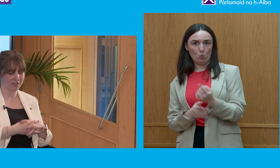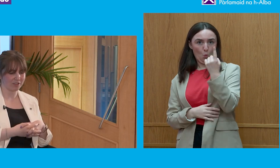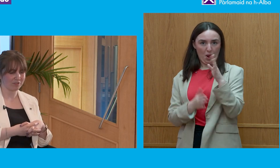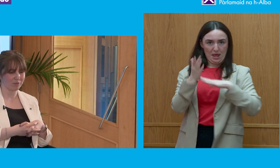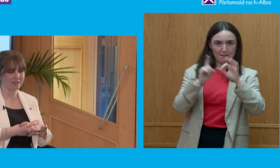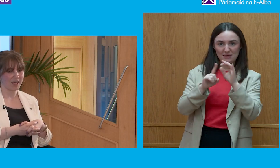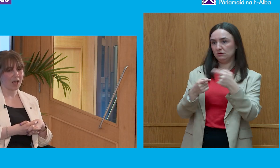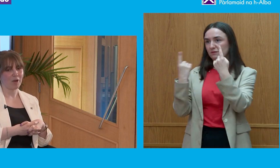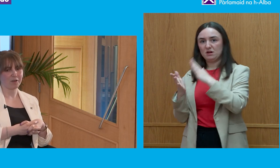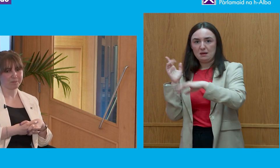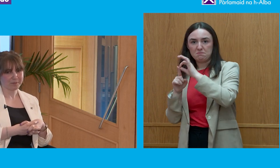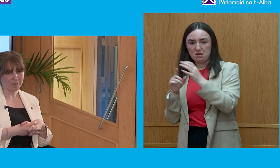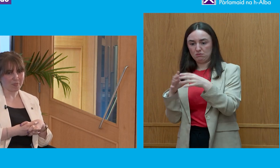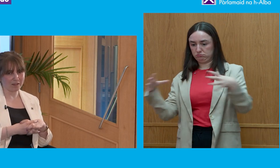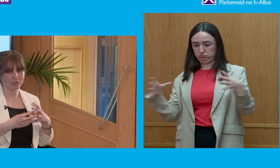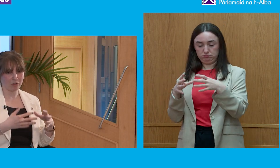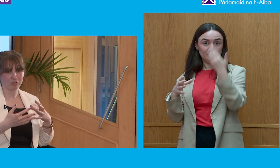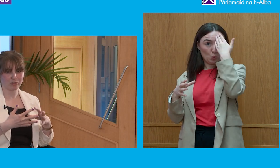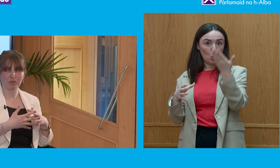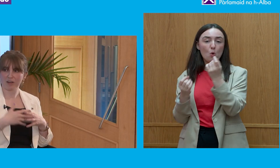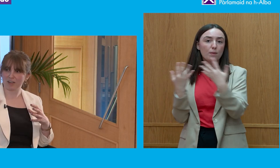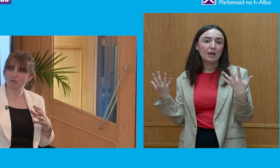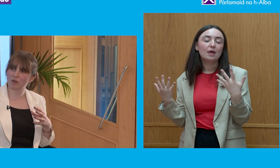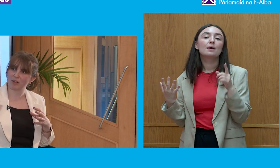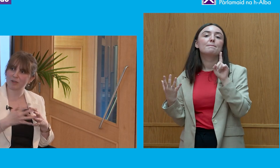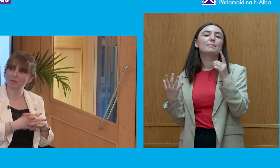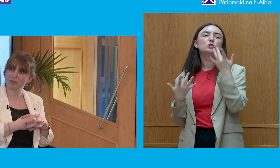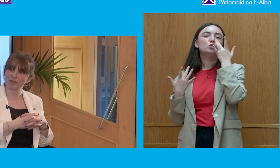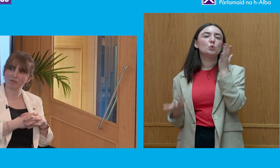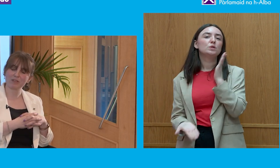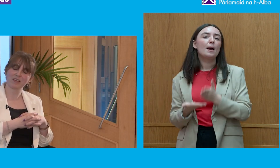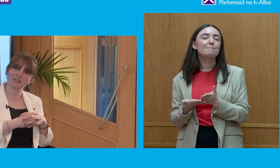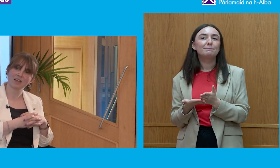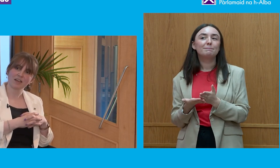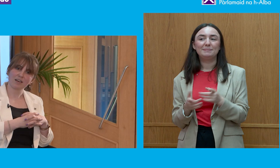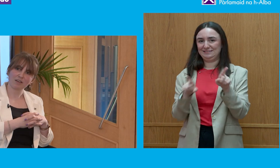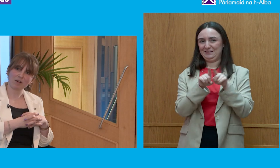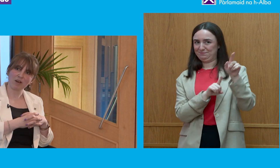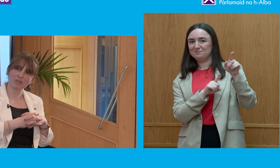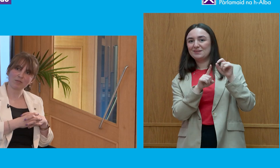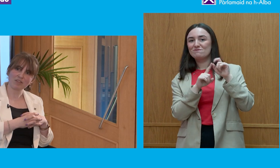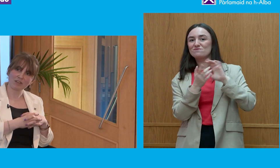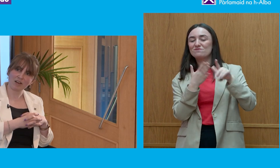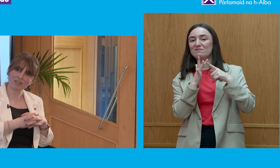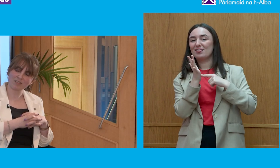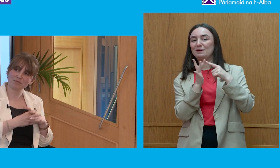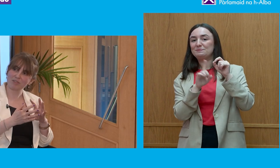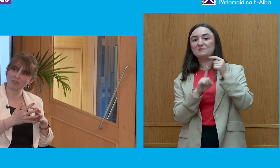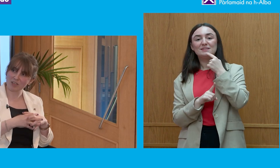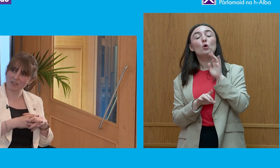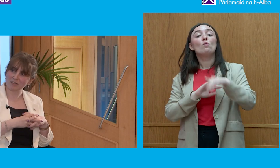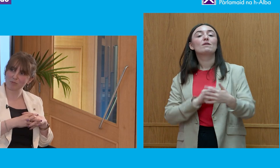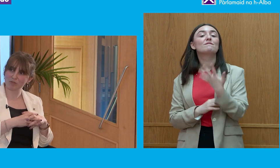different MPs, but it just goes to show that kind of what, Philip, what you said around, especially the last